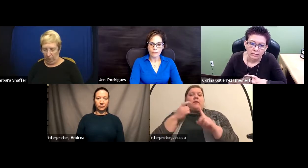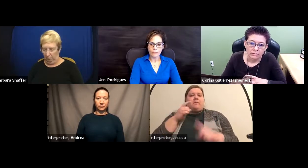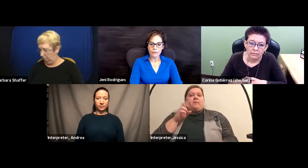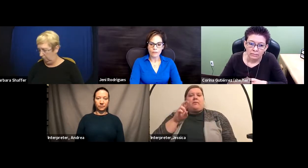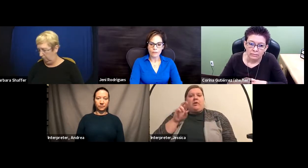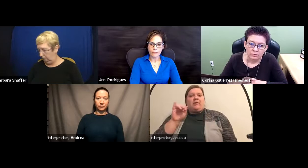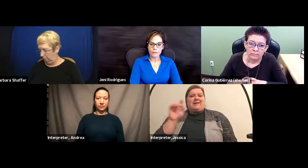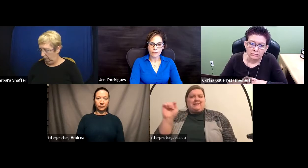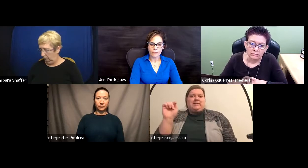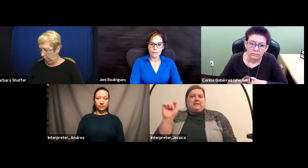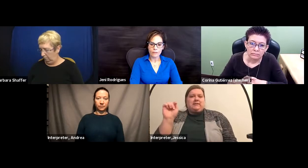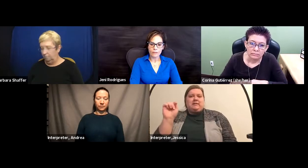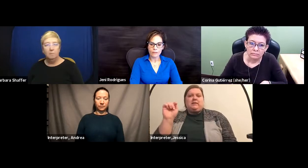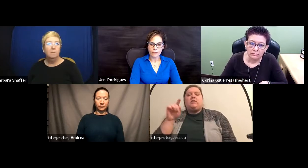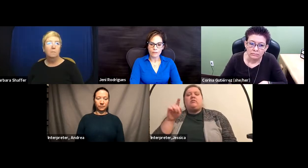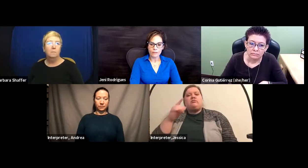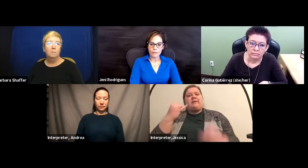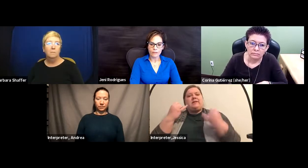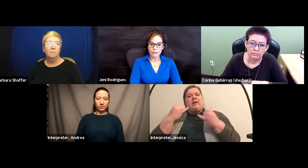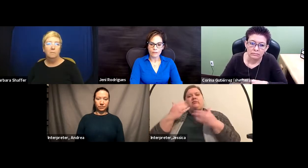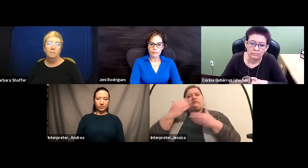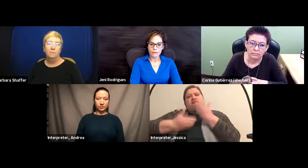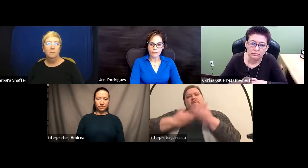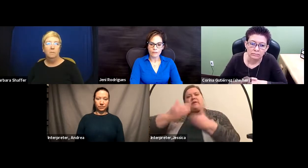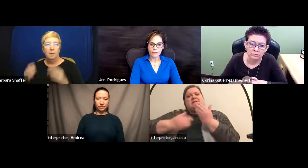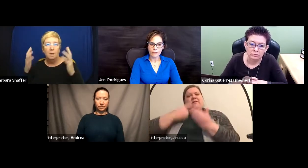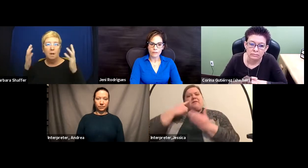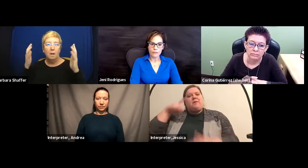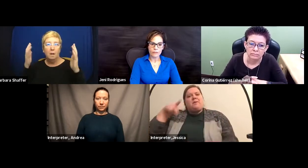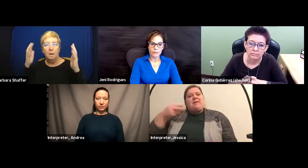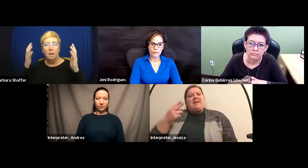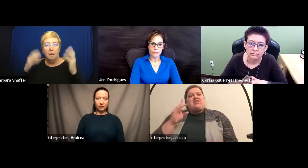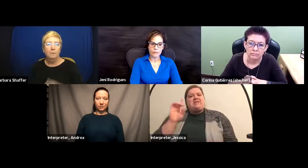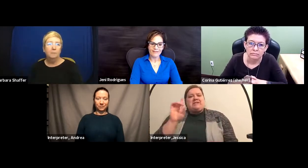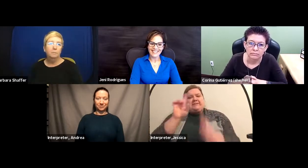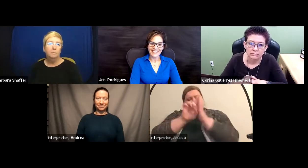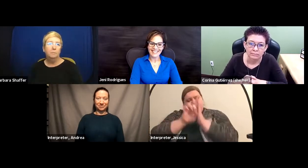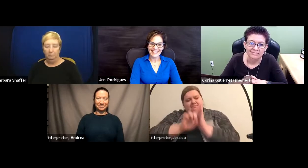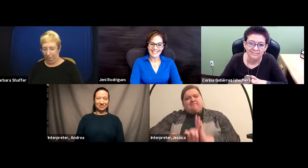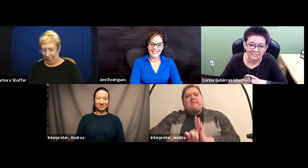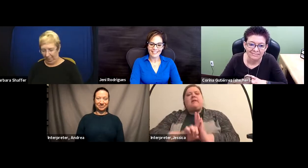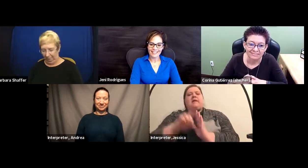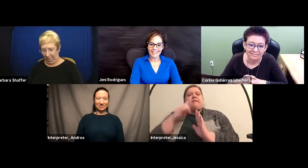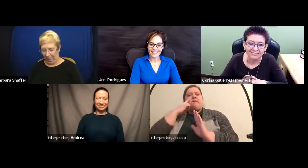process of completing her doctoral dissertation examining access to effective communication in U.S. hospitals.